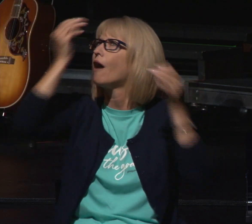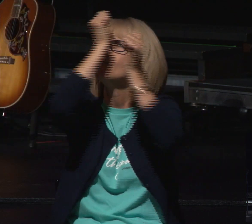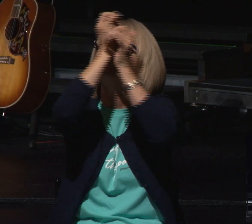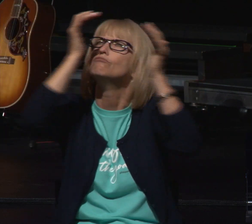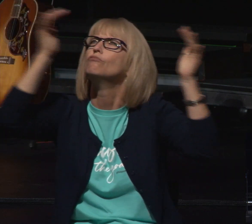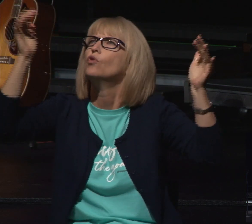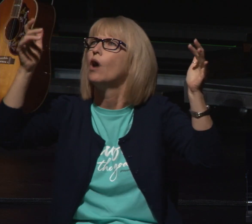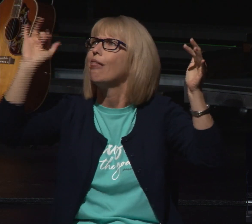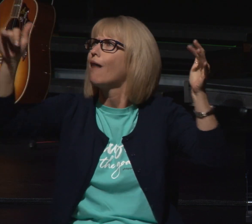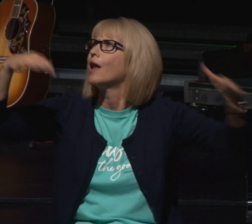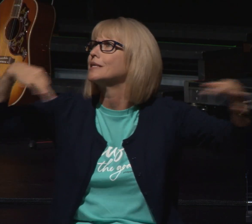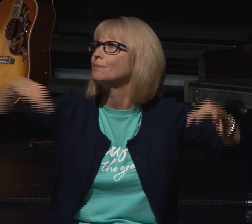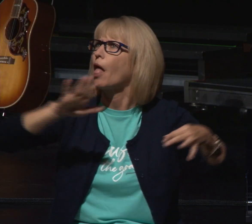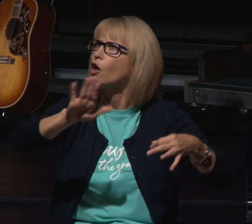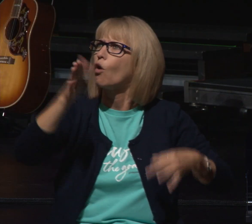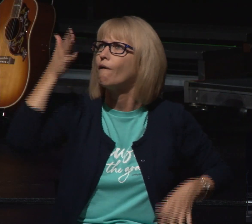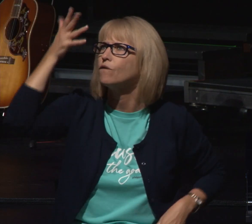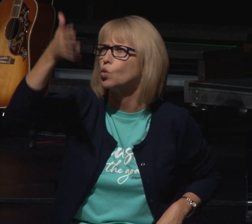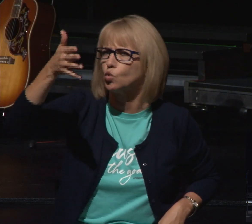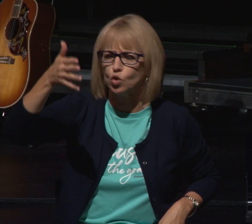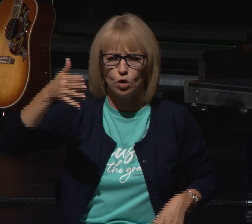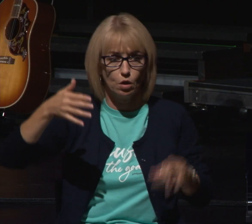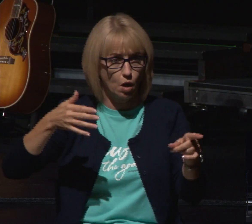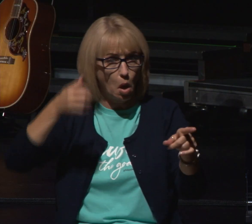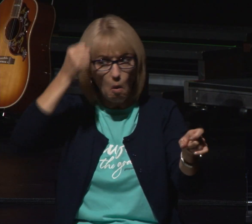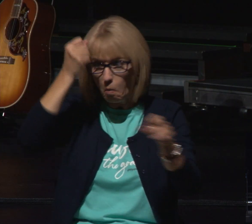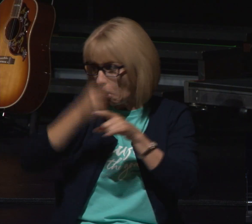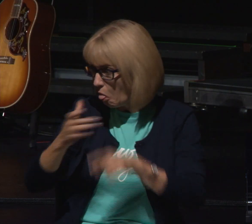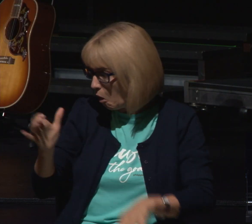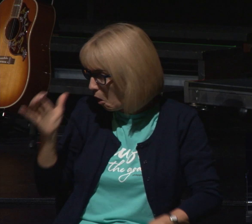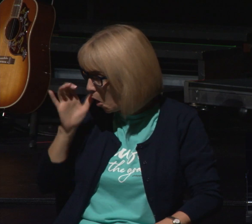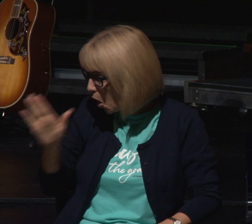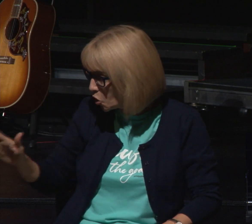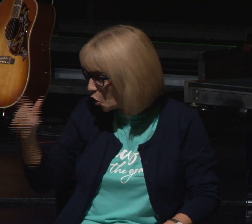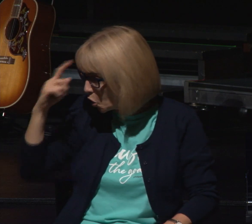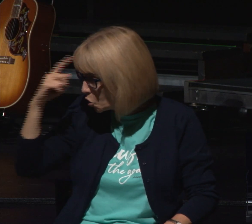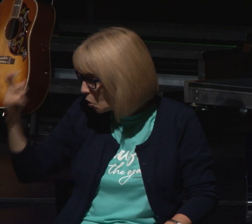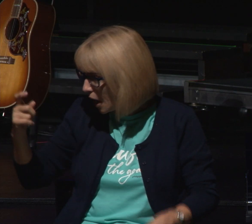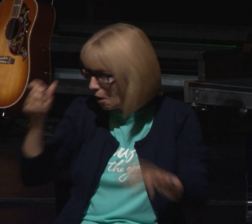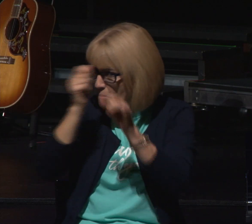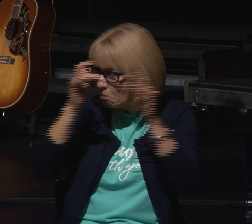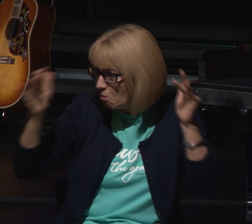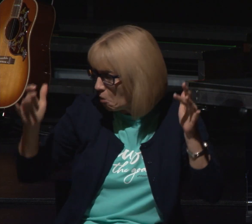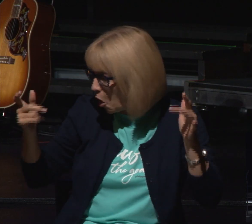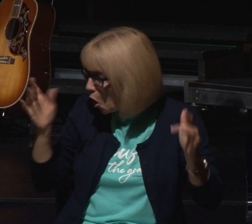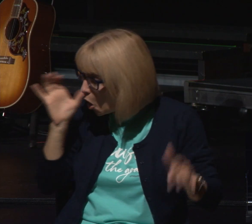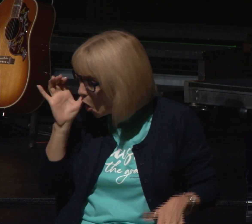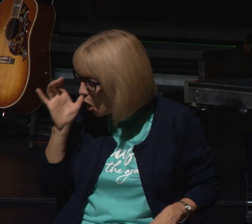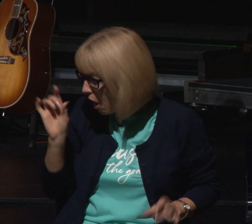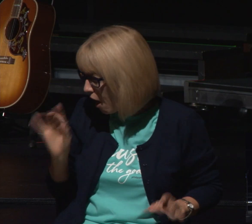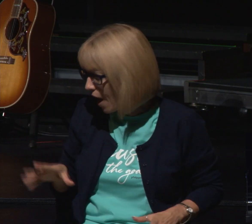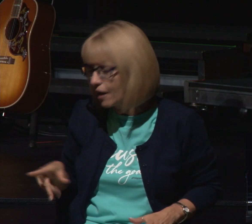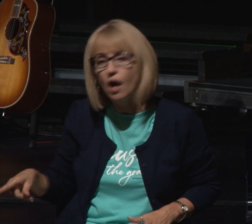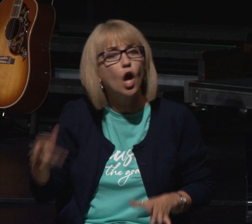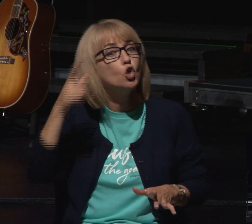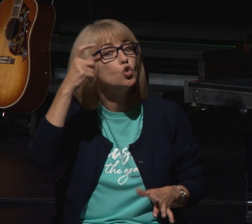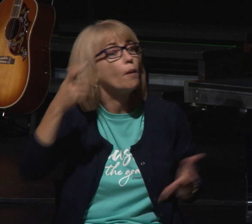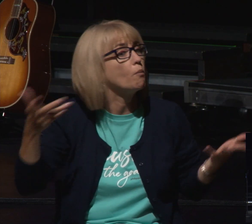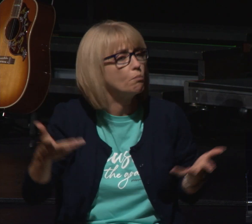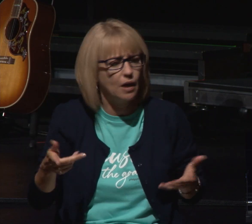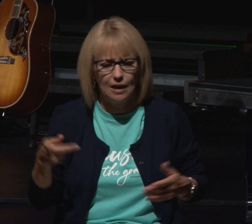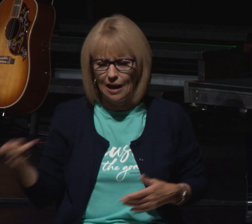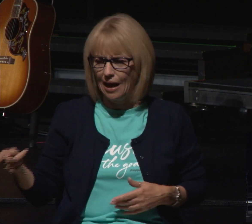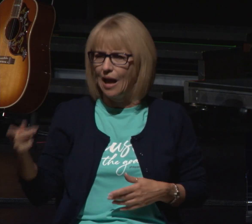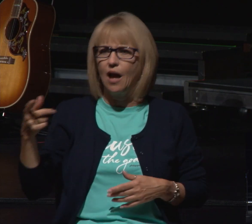is something about your future where you're going and his brothers hated for it this first dream the next few verses tells us it was that they were out in the